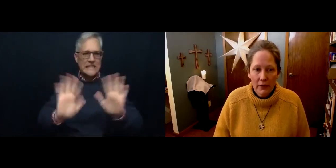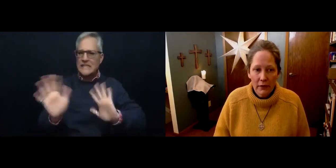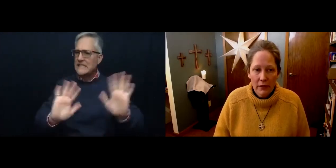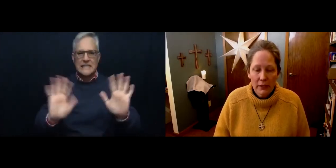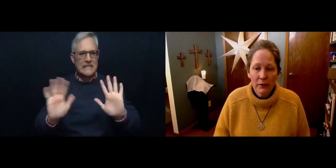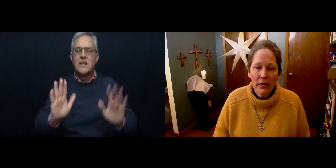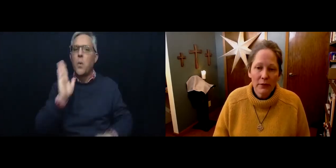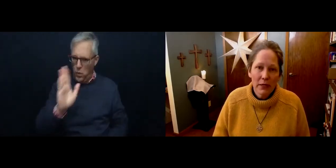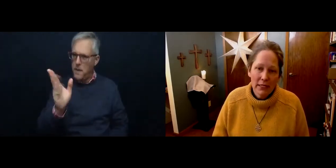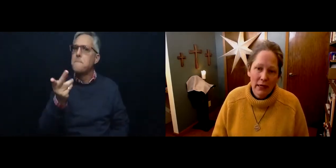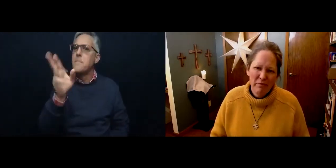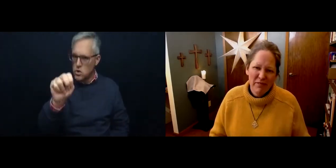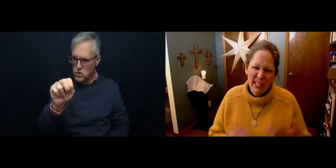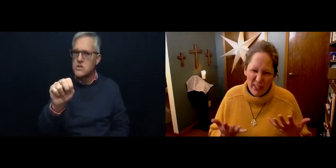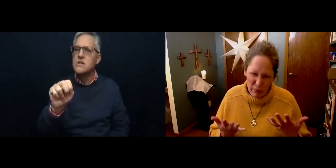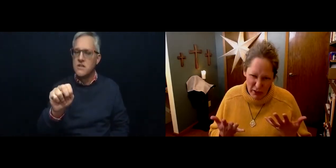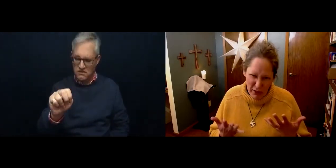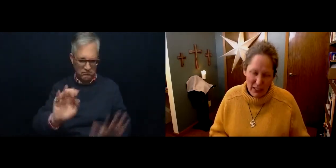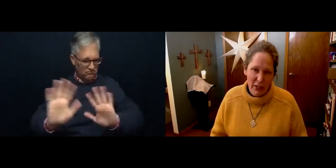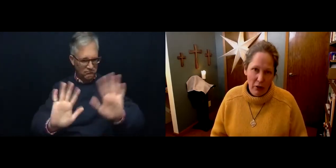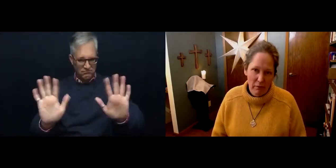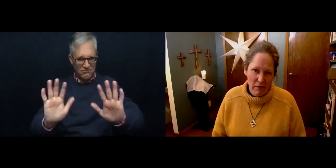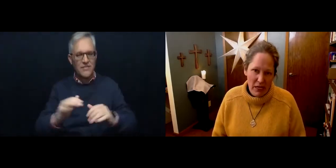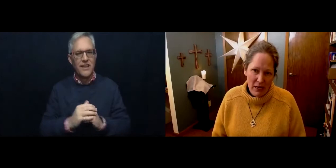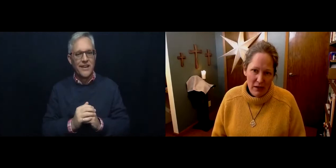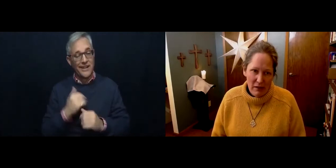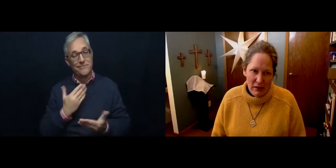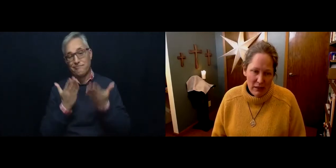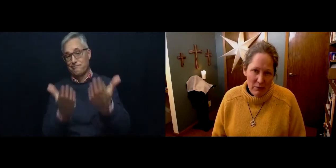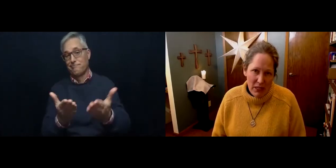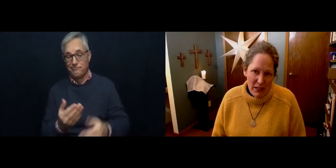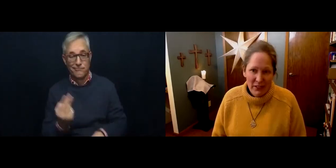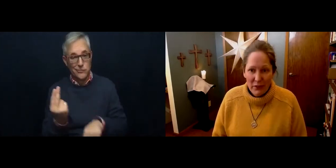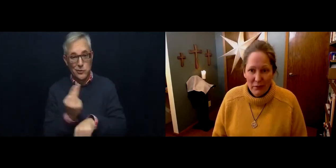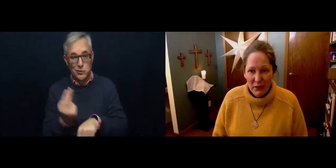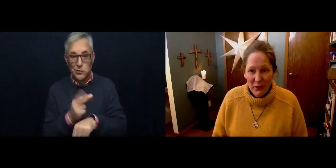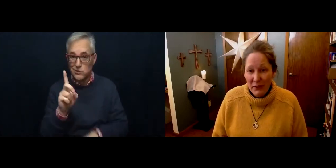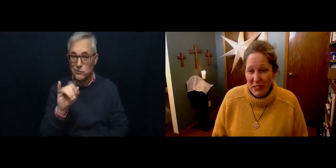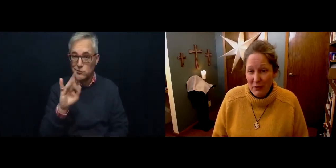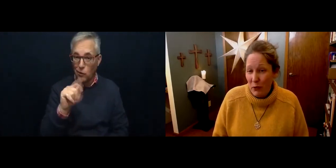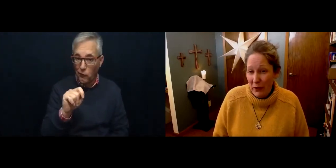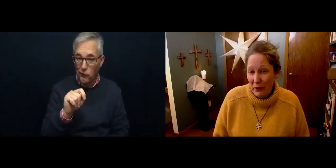So that's why I say, use some dirt this year. Some dust or some dirt or just some oil.